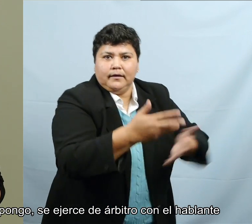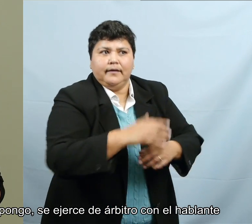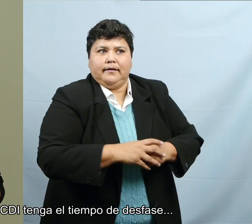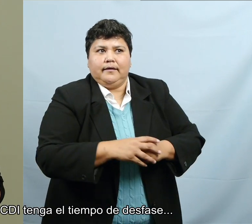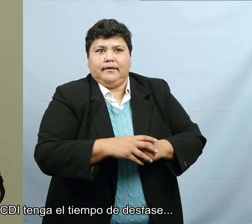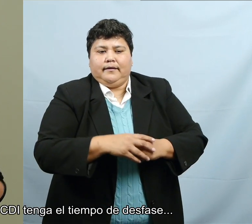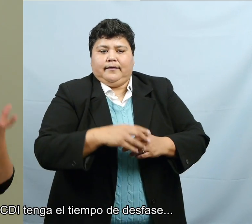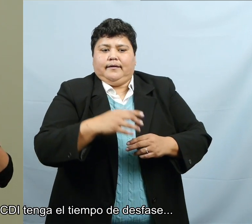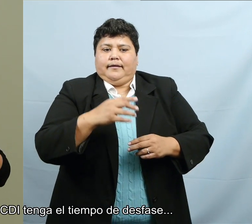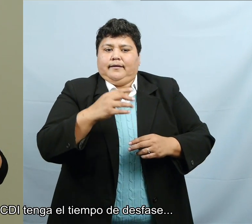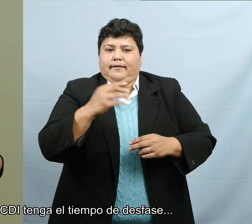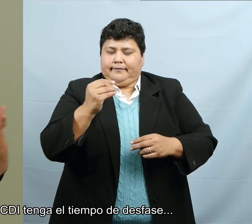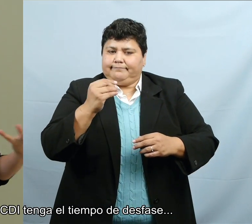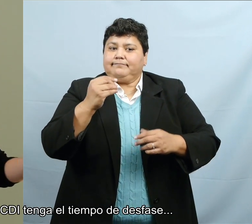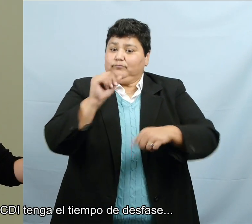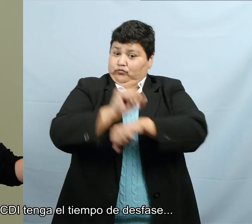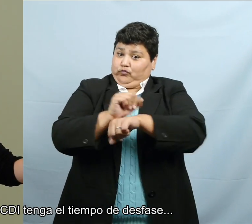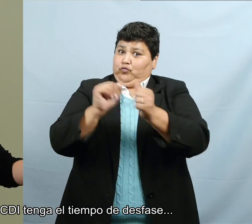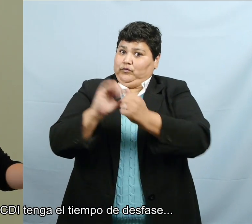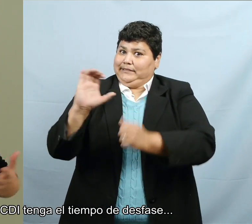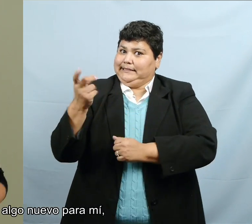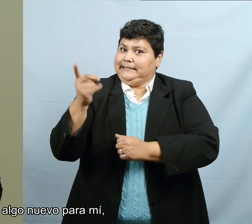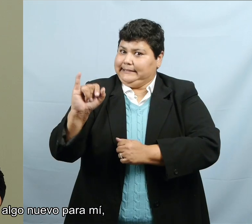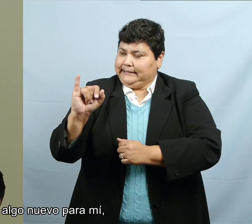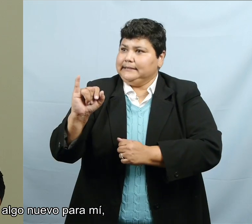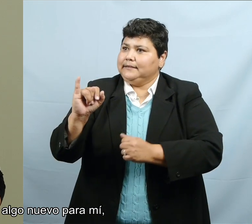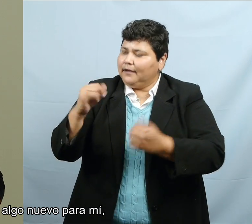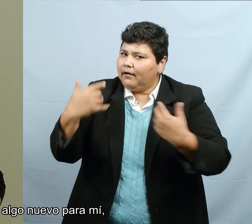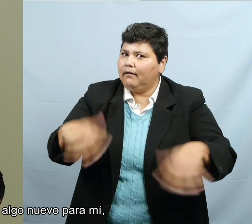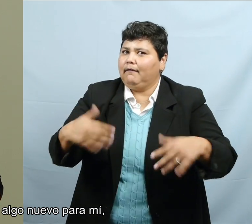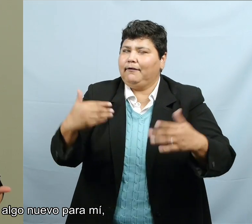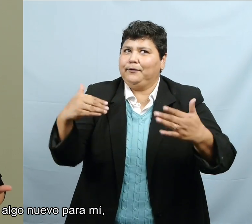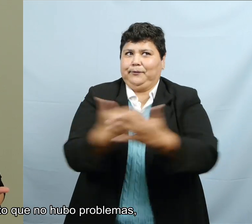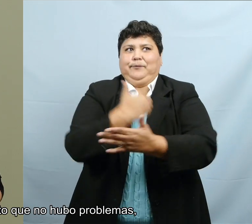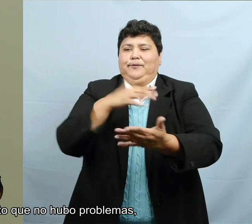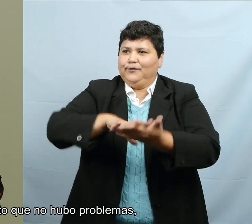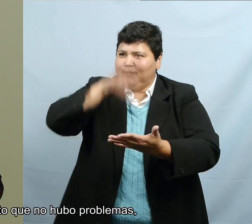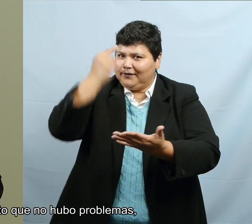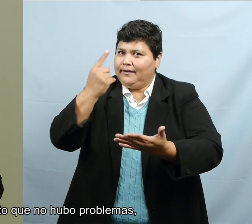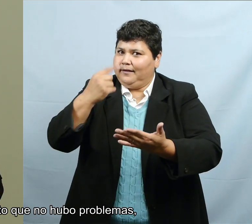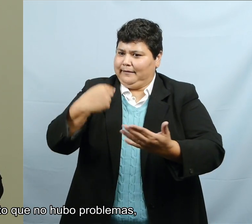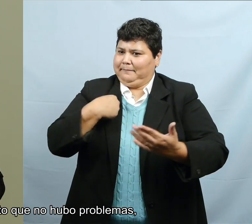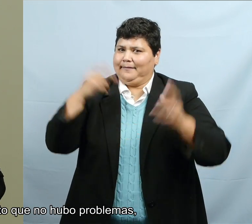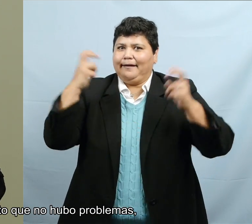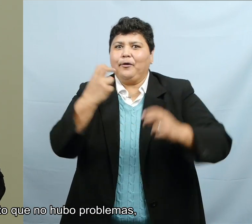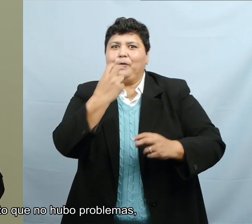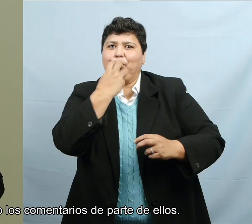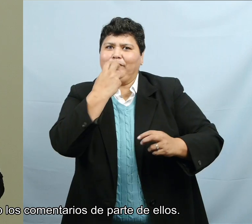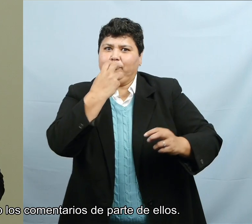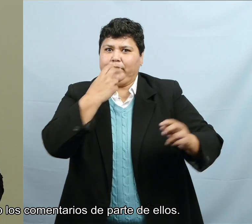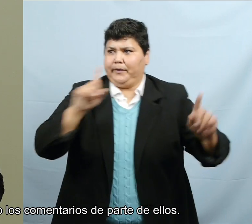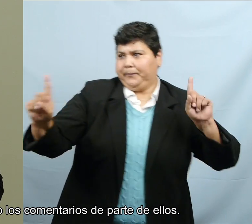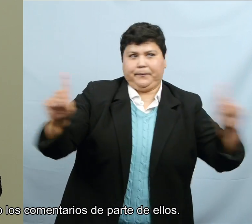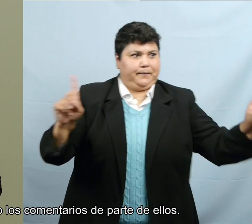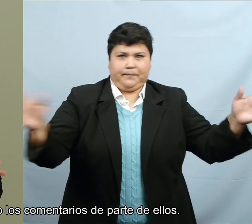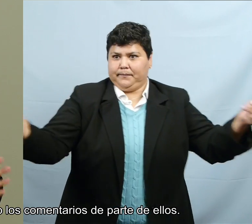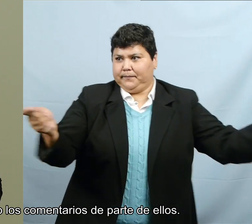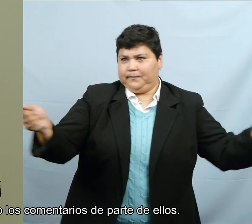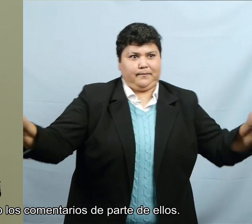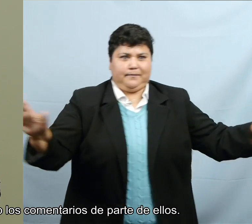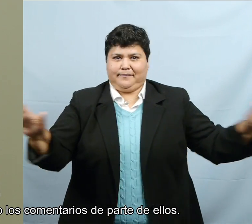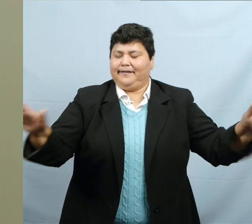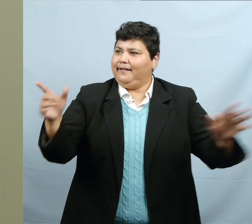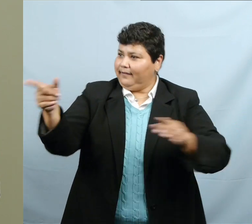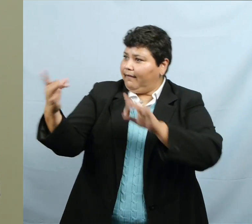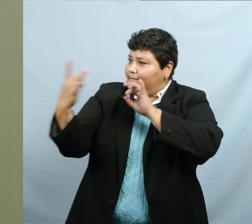the speaker and allow the CDI to have that lag time, it was new for me, but I felt like it went real smooth. So, I appreciated that